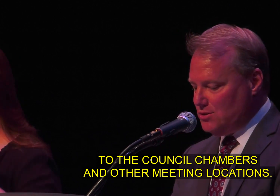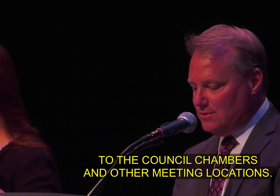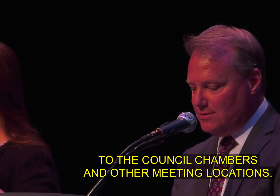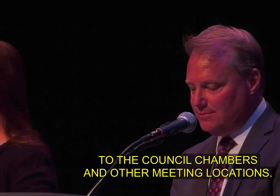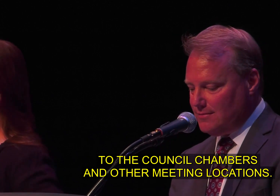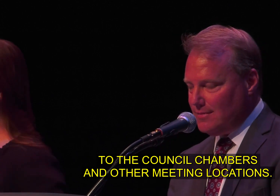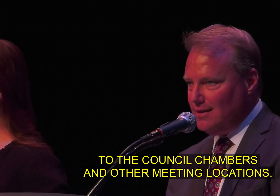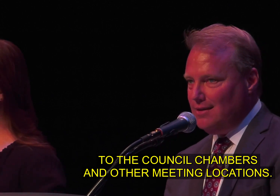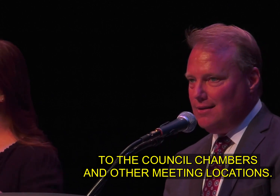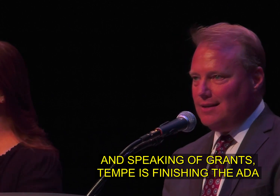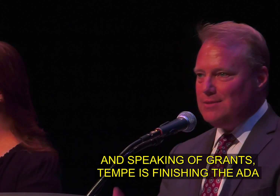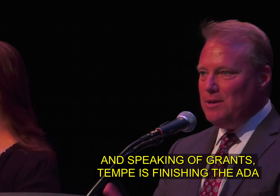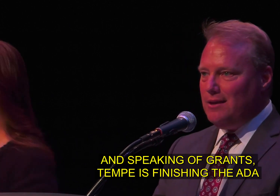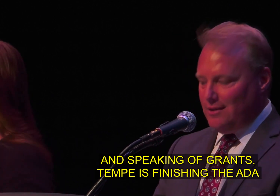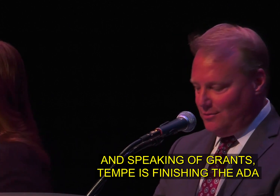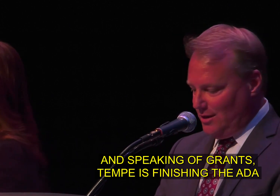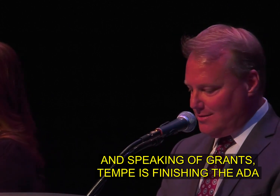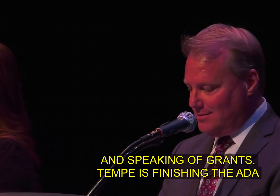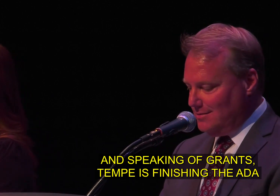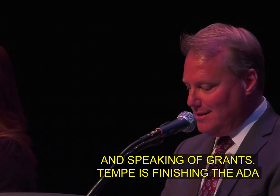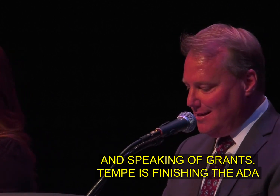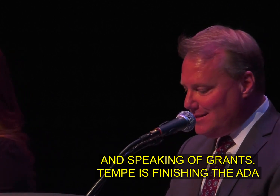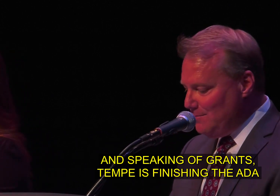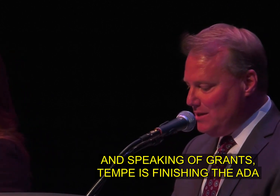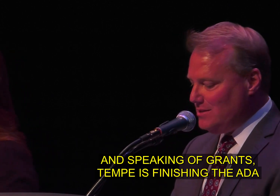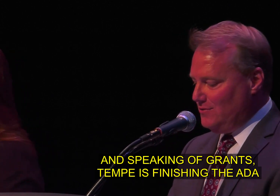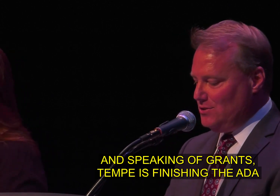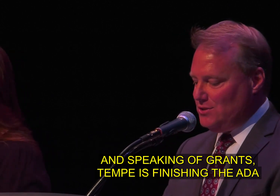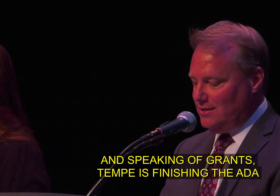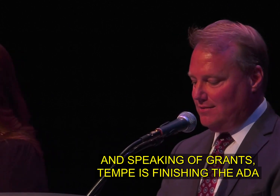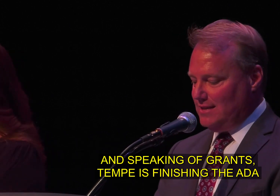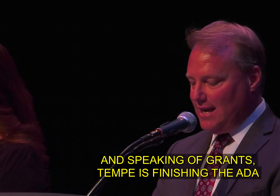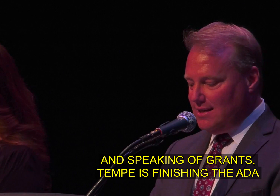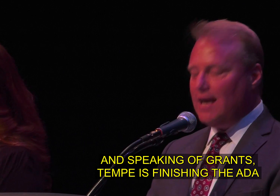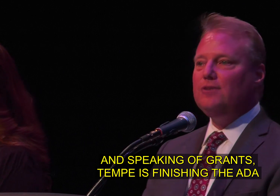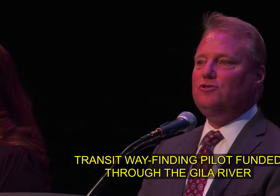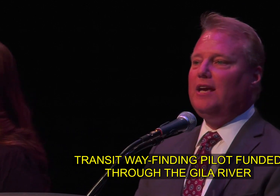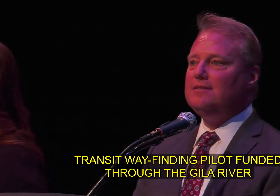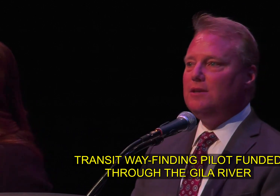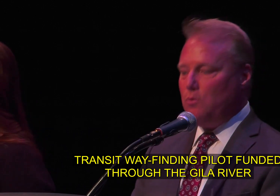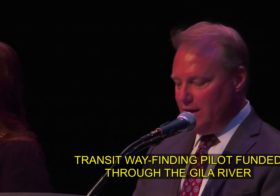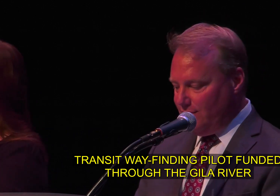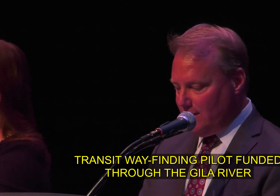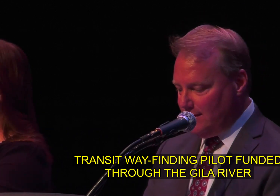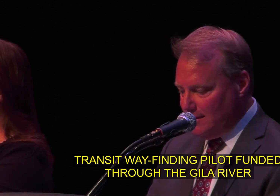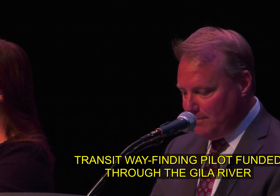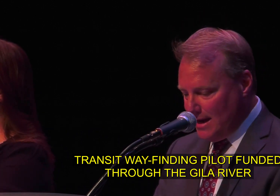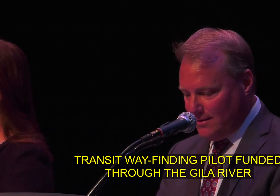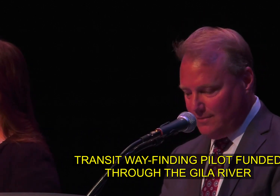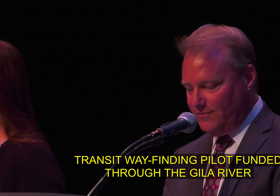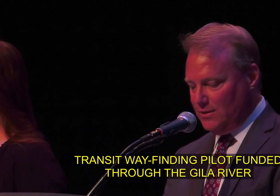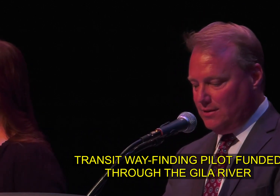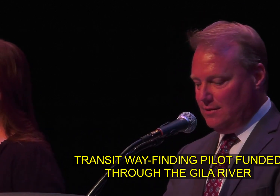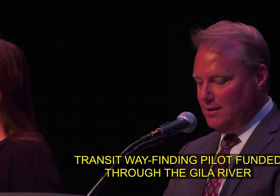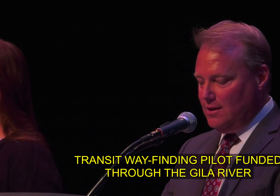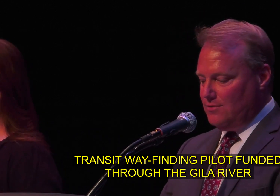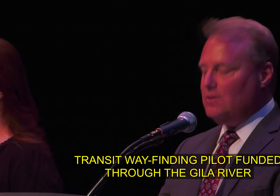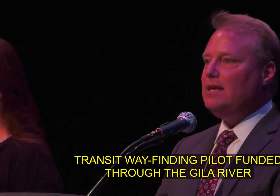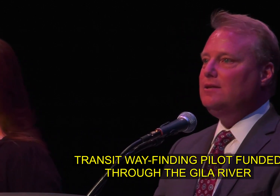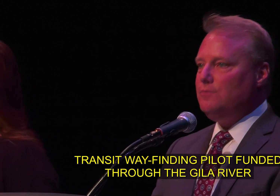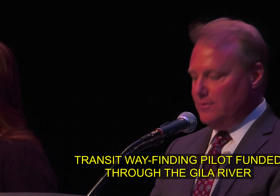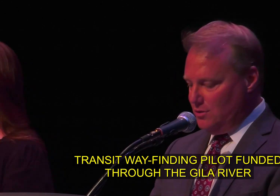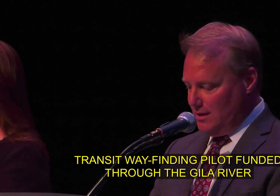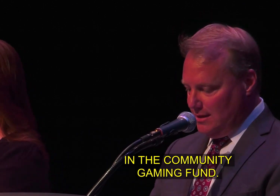meeting locations and speaking of grants tempe is finishing the ada transit wayfinding pilot funded